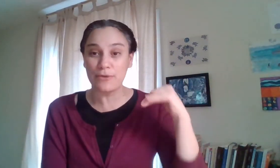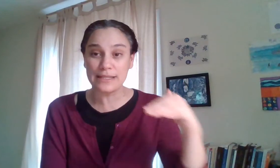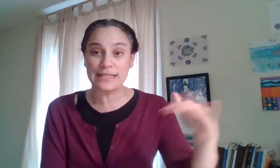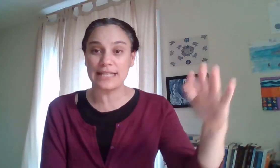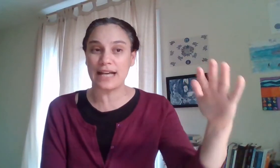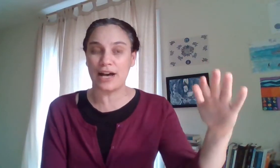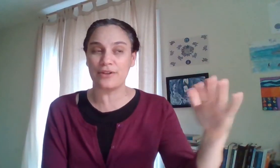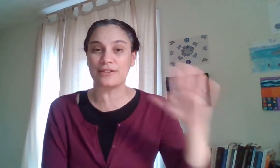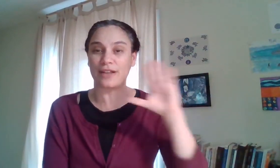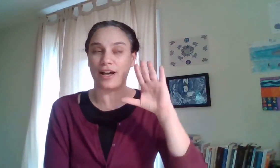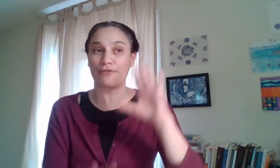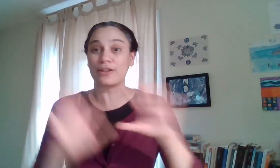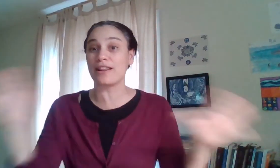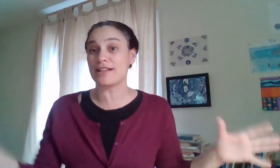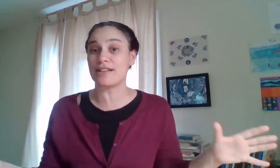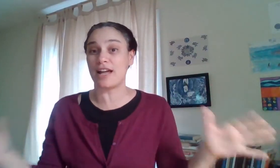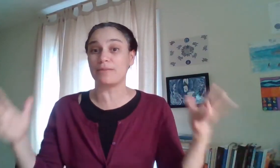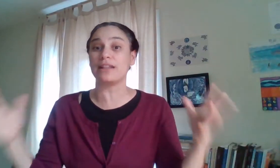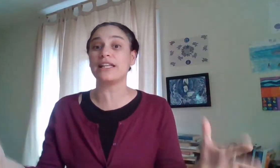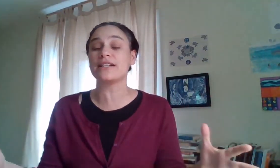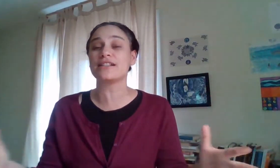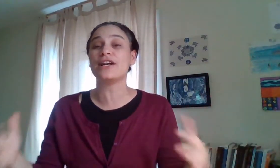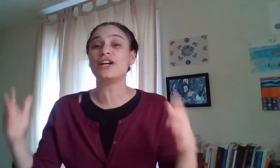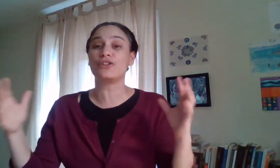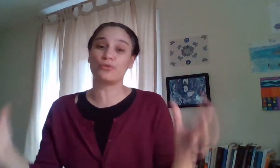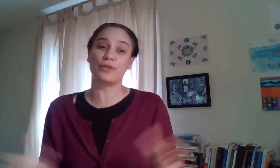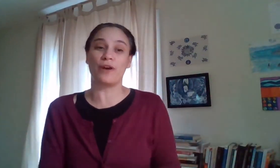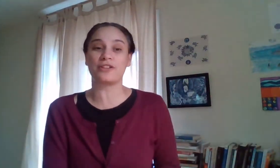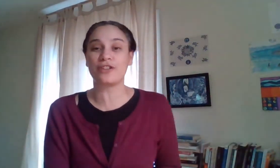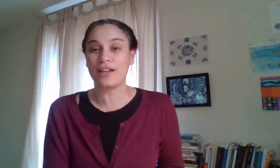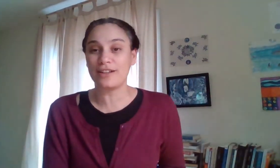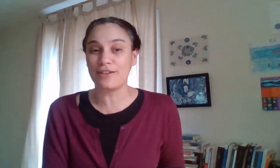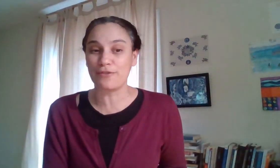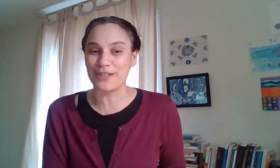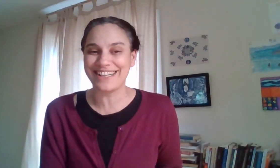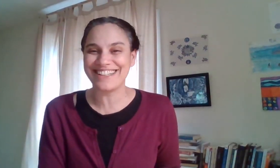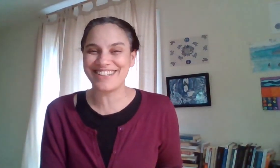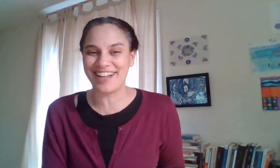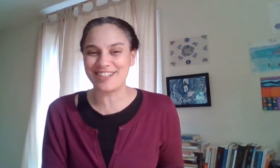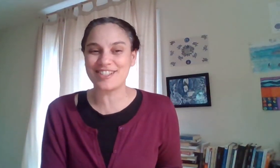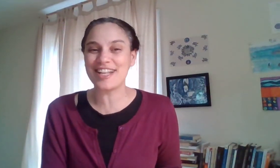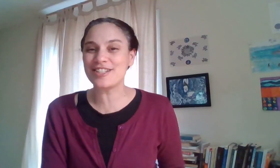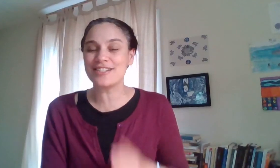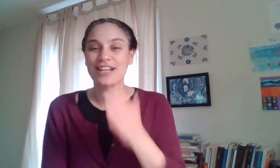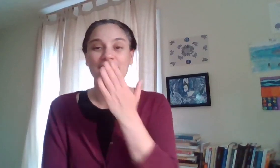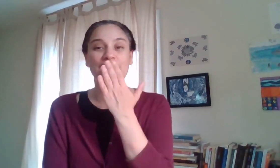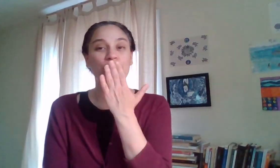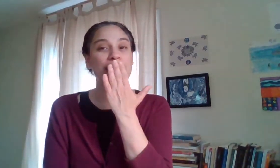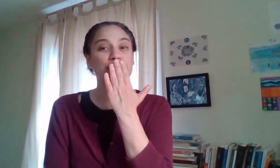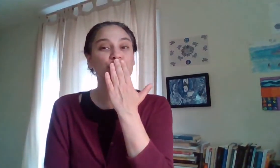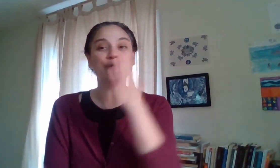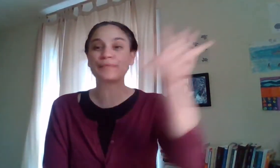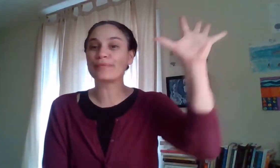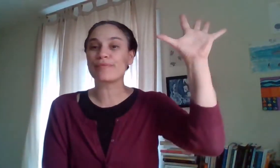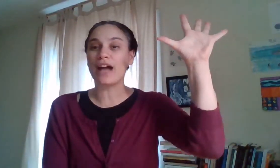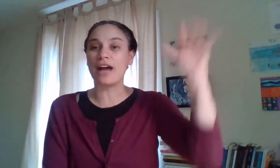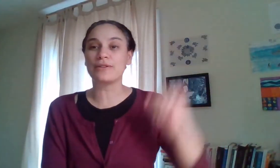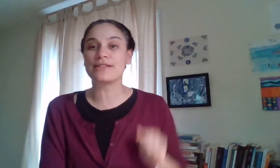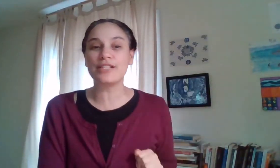will send out uh for the last time the links to re-watch the free challenge sessions and with that i will see